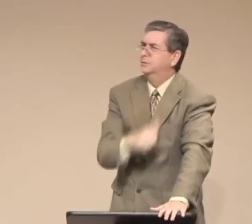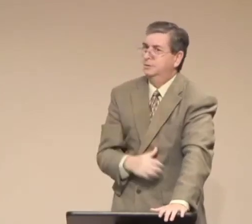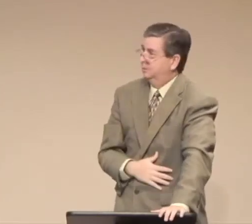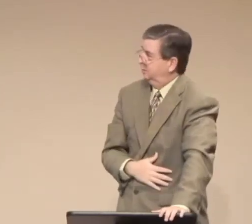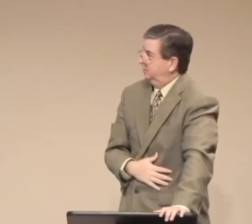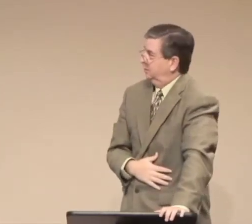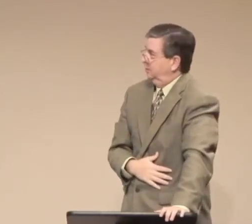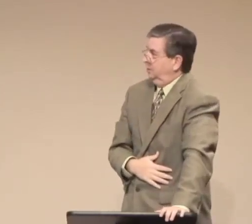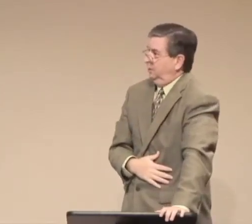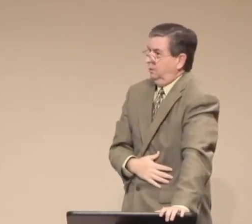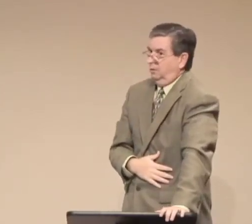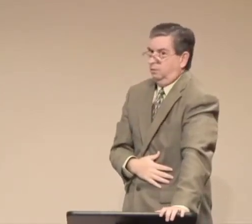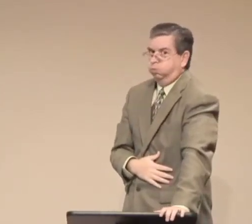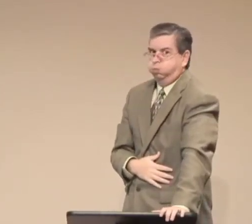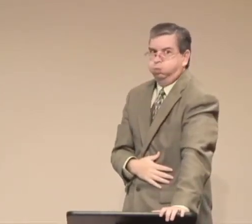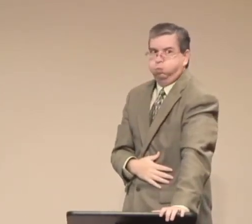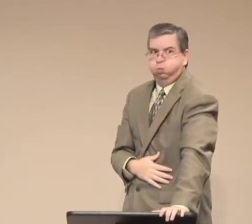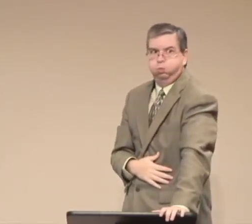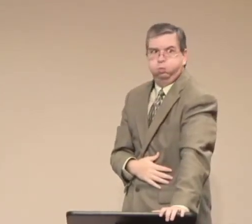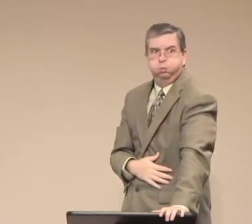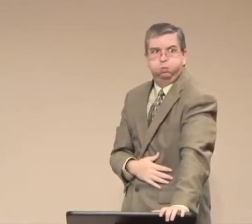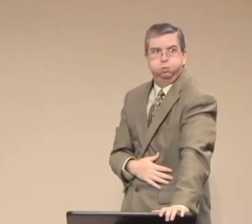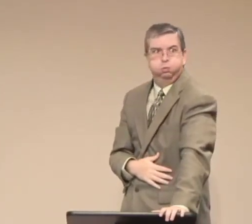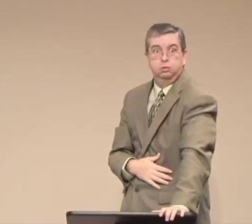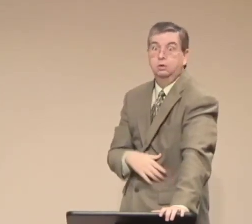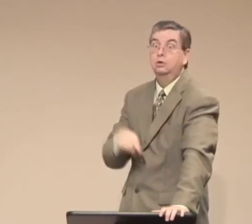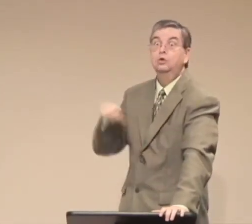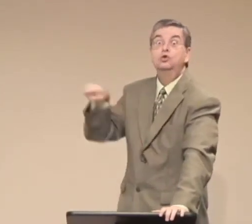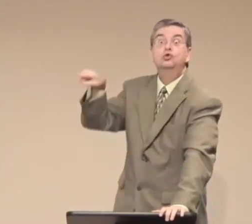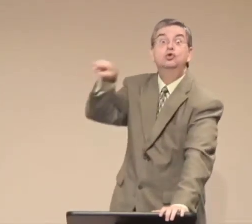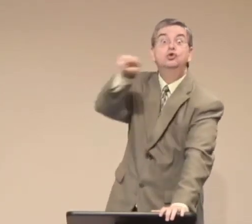even after all that and cared for his mother.